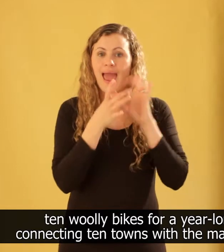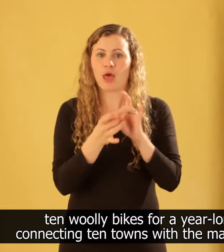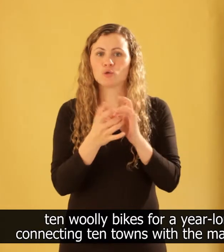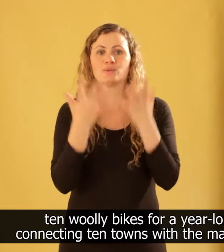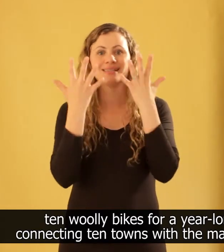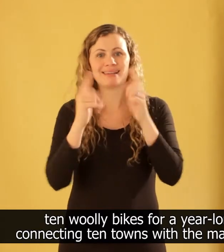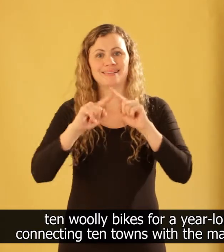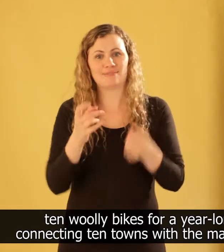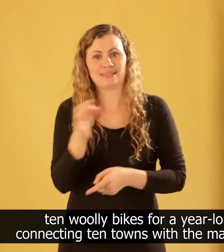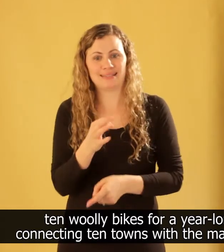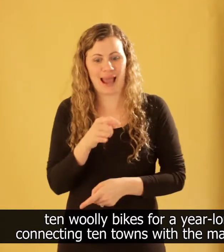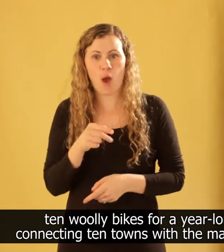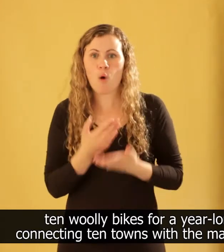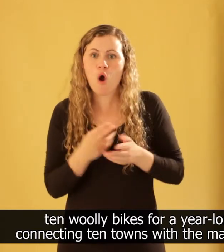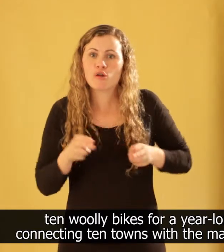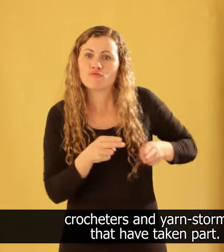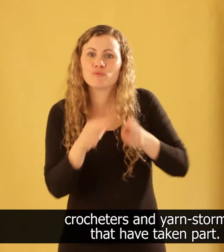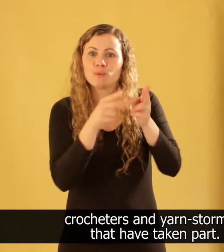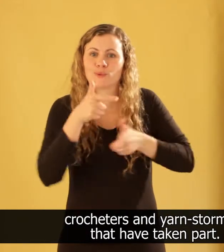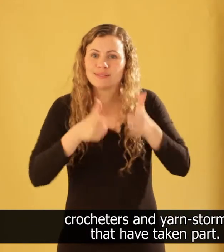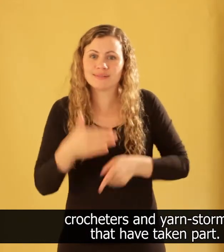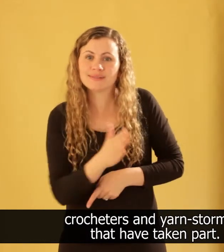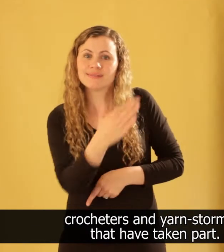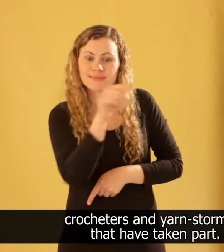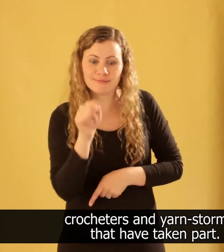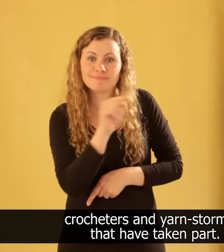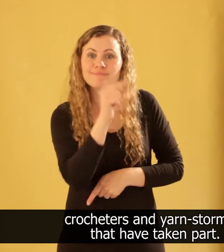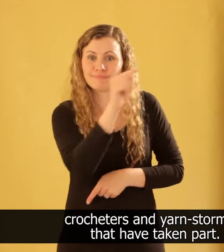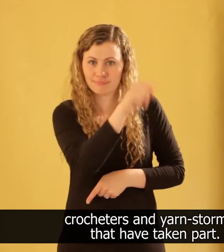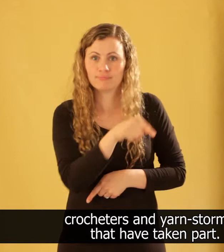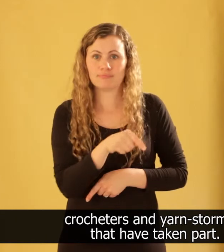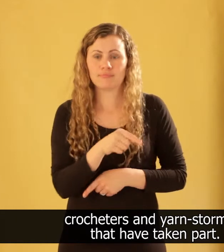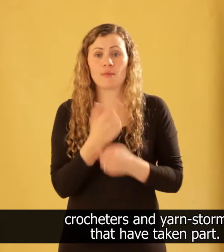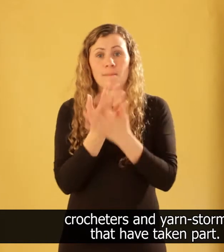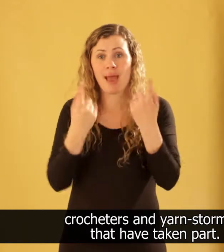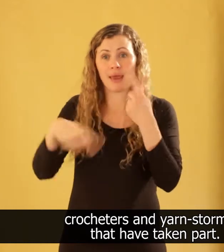10 towns with the many knitters, crocheters and yarnstormers that have taken part.